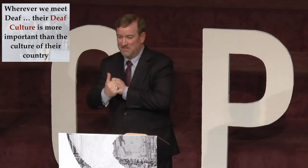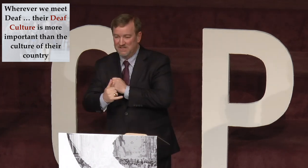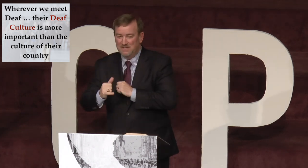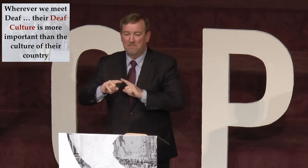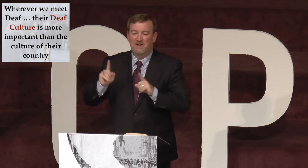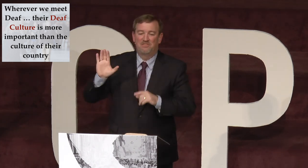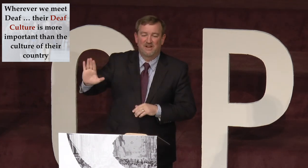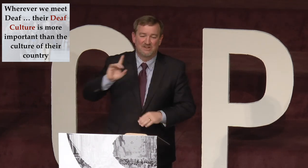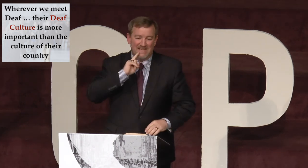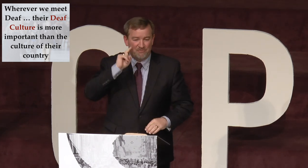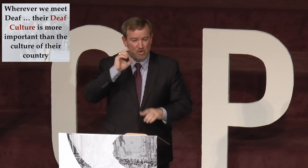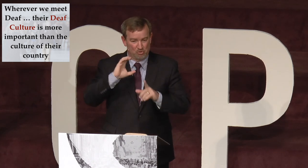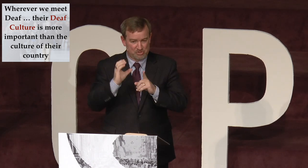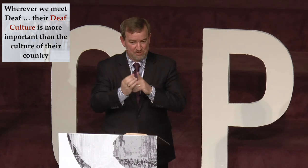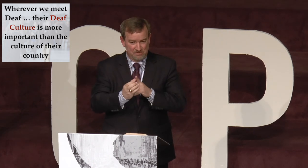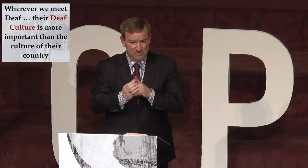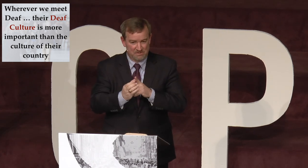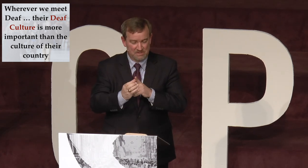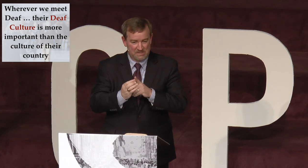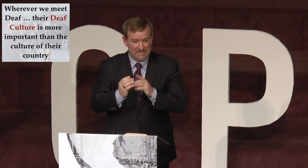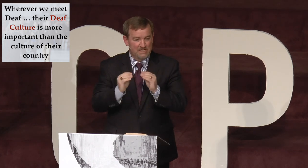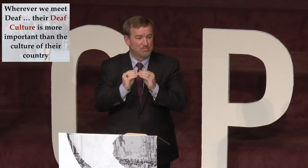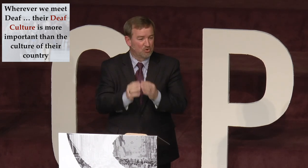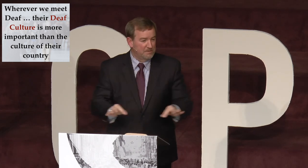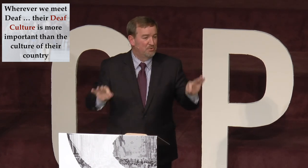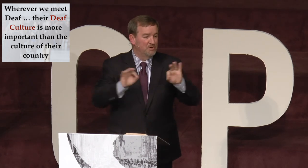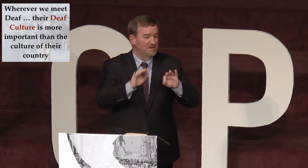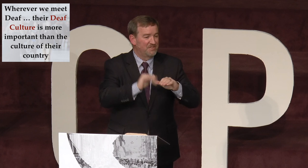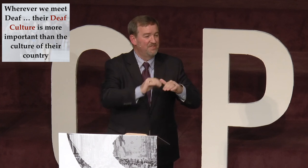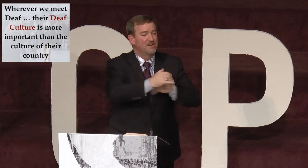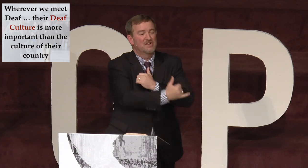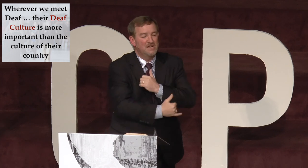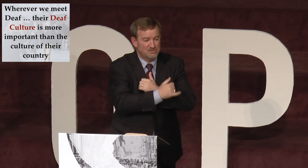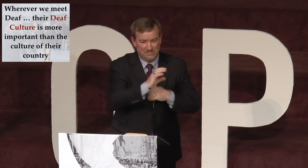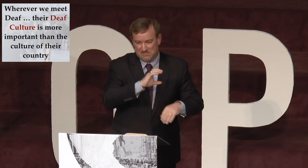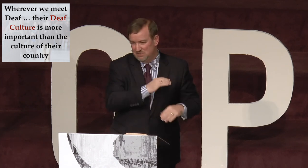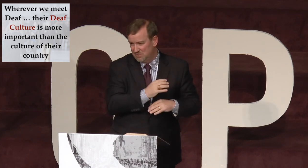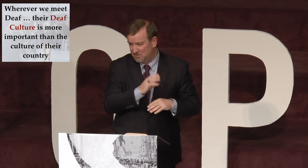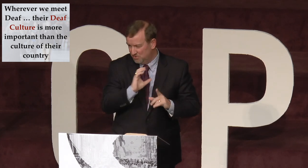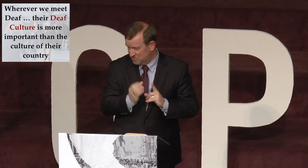but their deaf culture is more important than their country's culture.